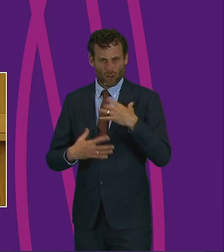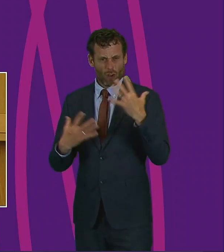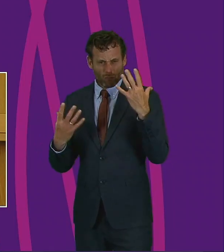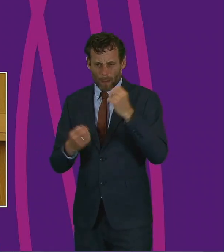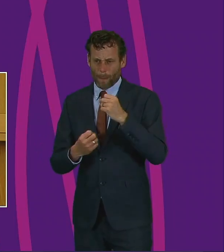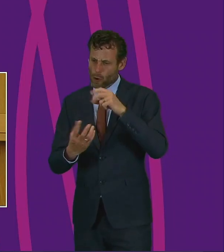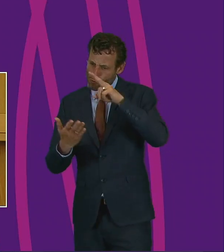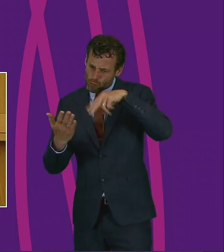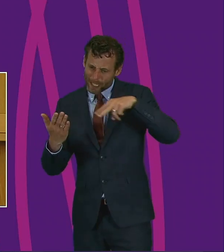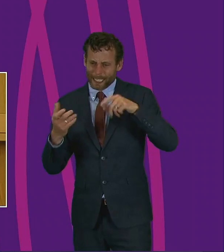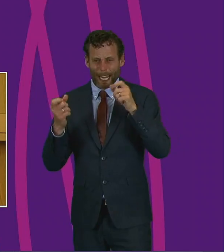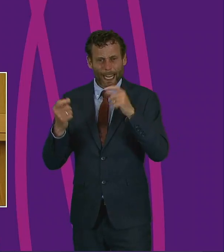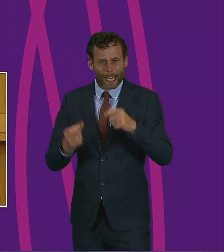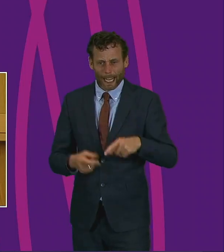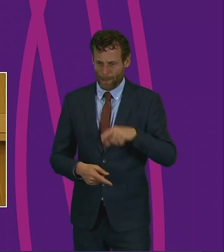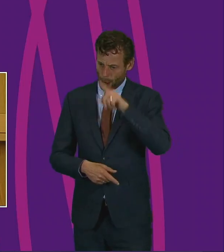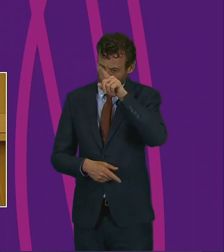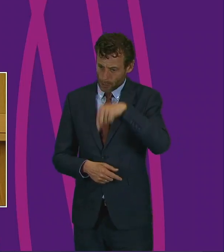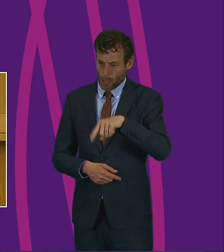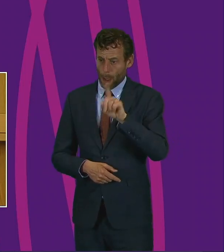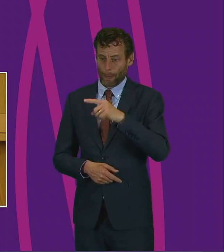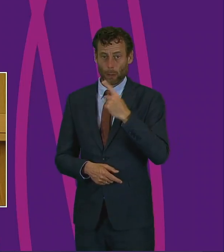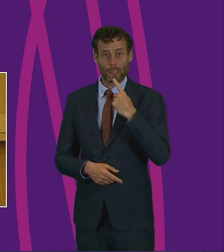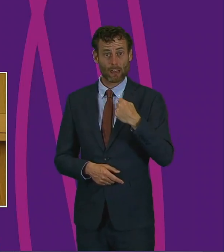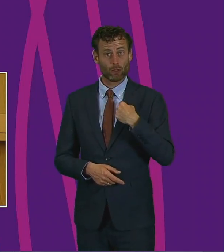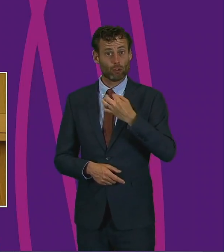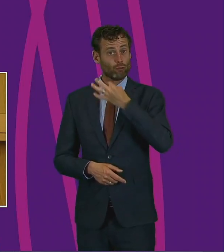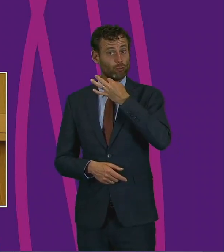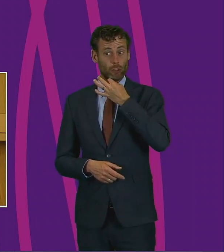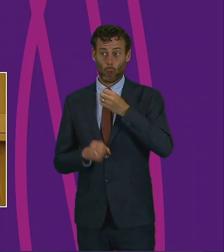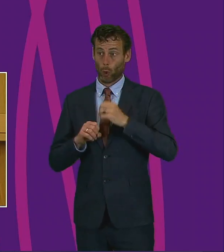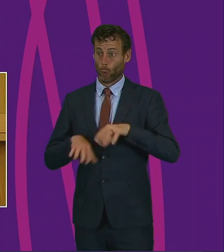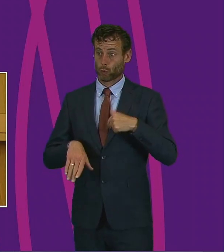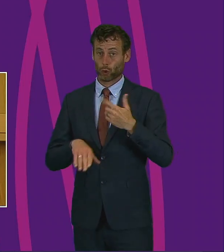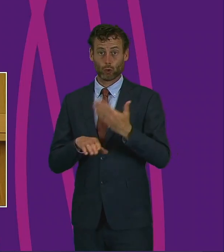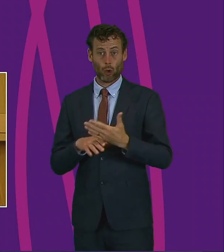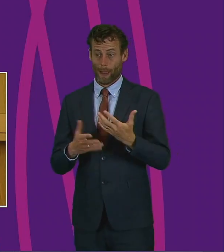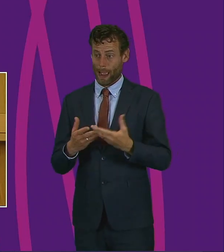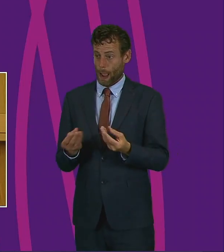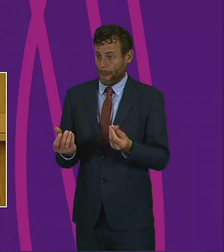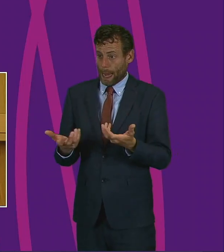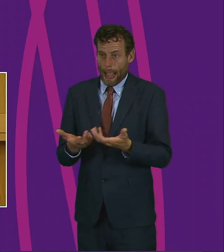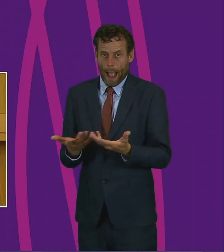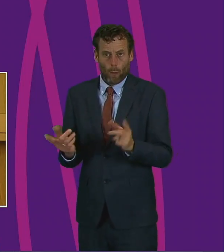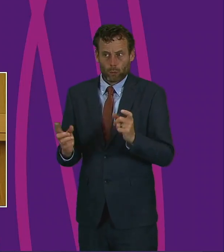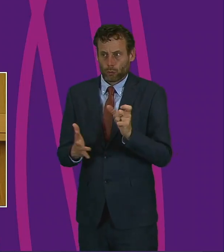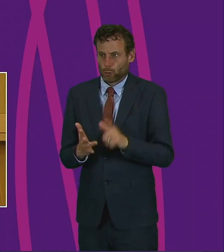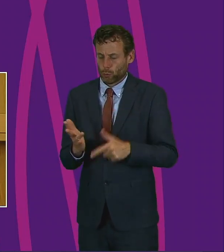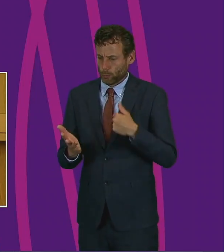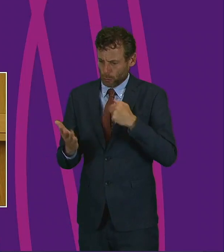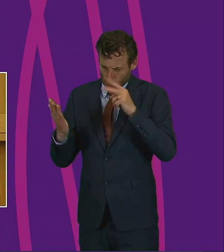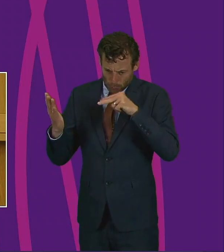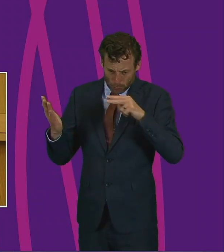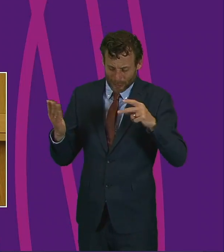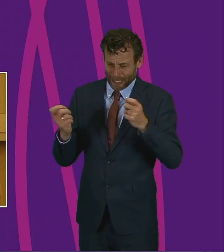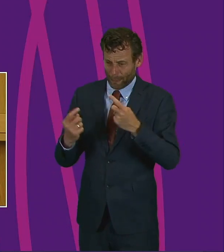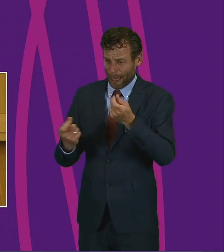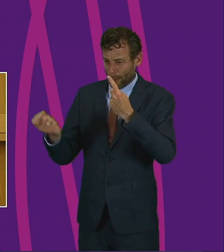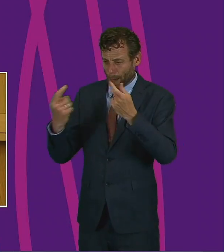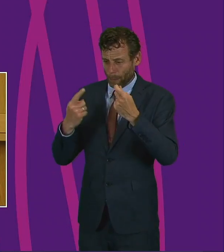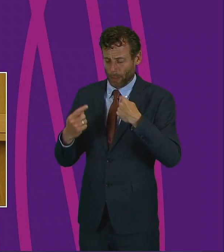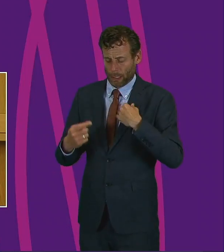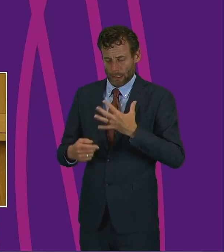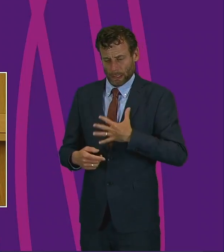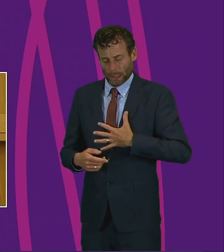are about to lose their livelihoods and go under, when a member of the local community council stopped in with a bottle of wine. It is a million